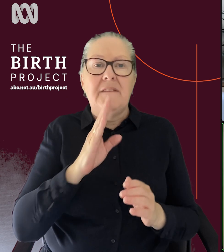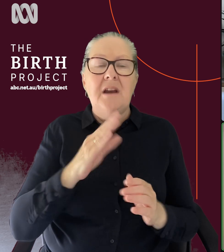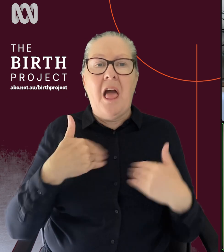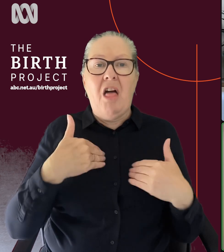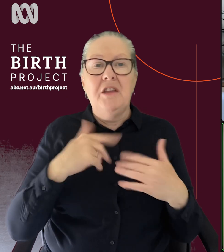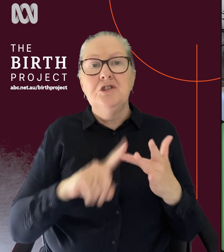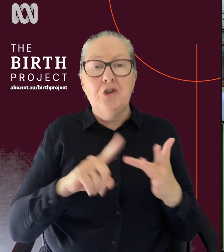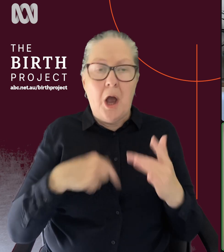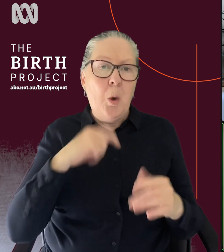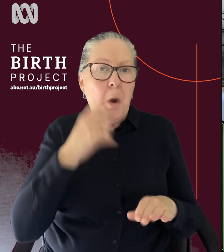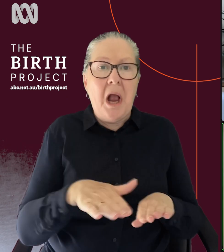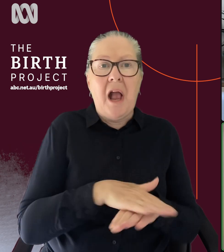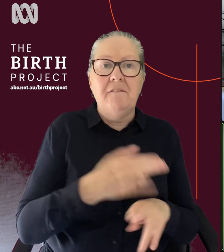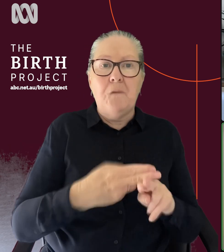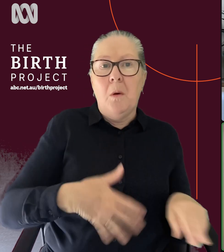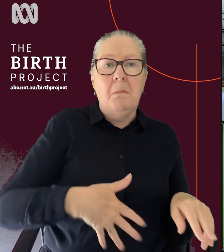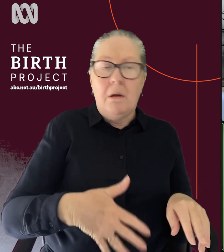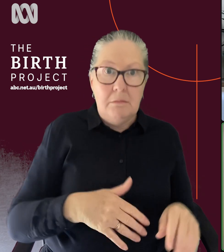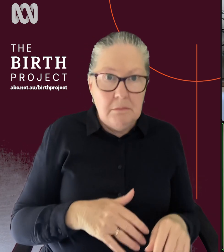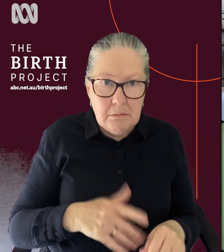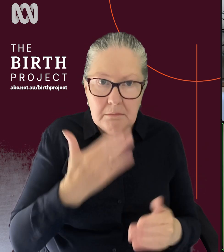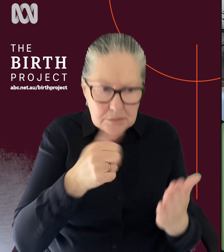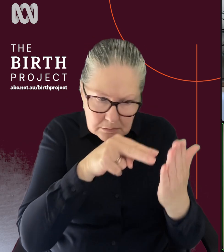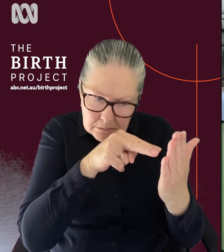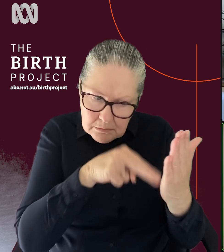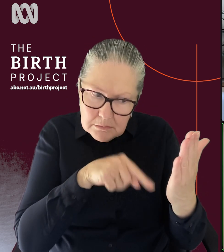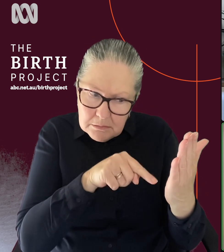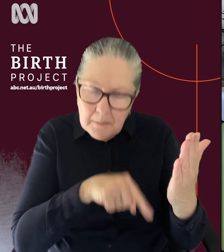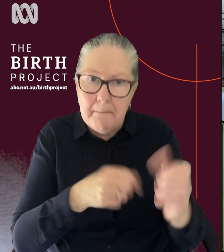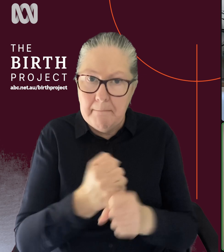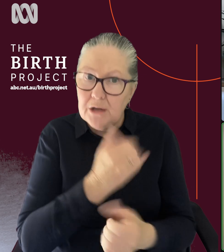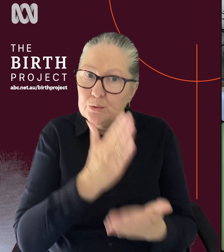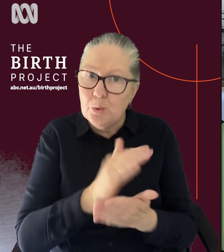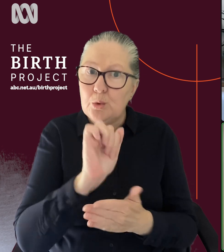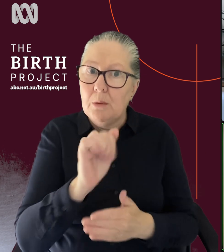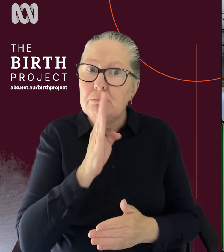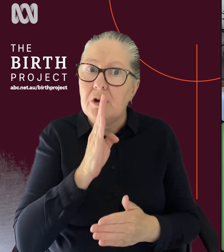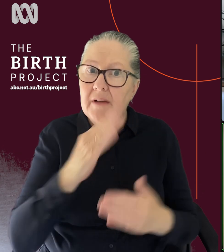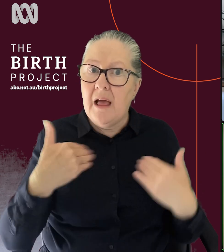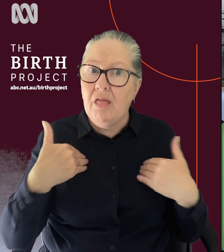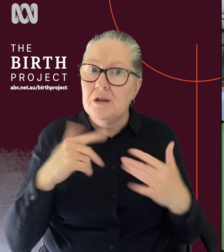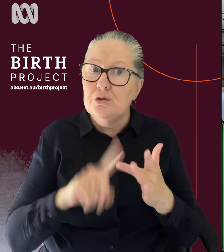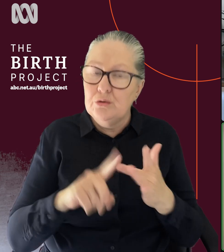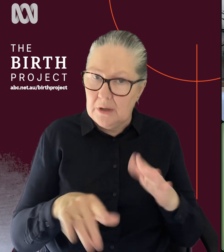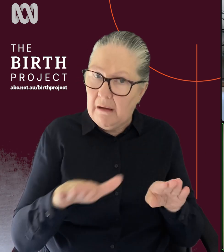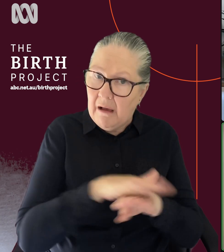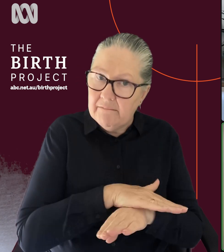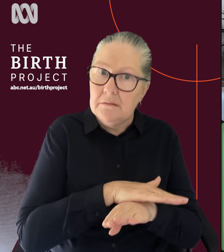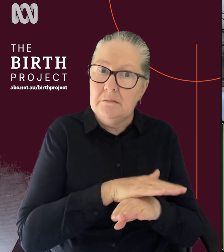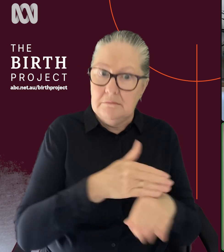for maternity. And you really need to read the fine print and make sure that your public, oh, sorry, your private health insurance covers obstetrics and that